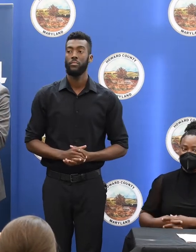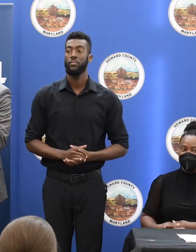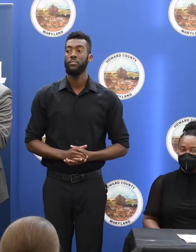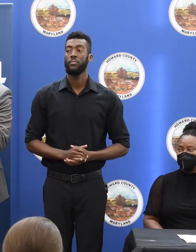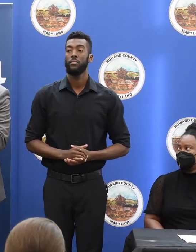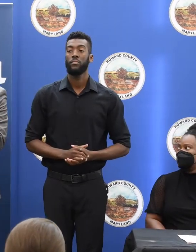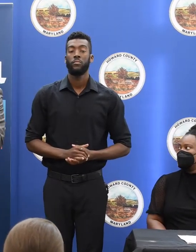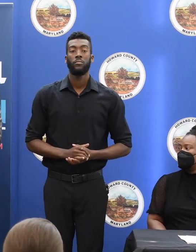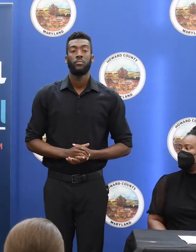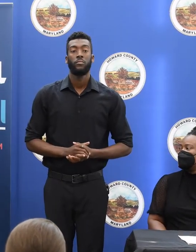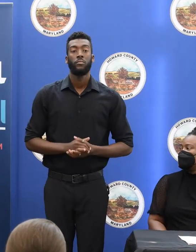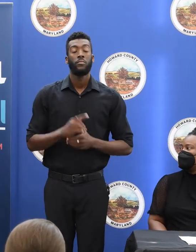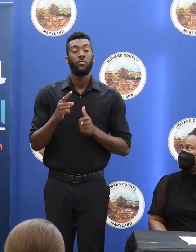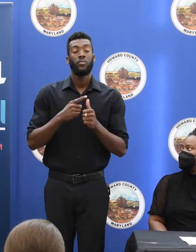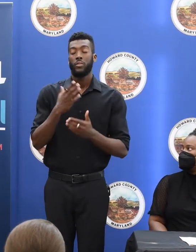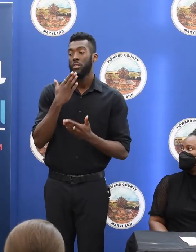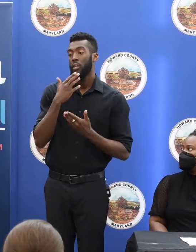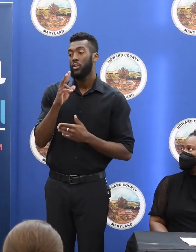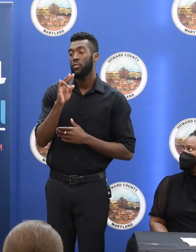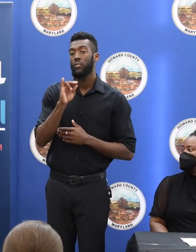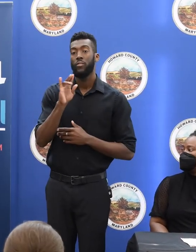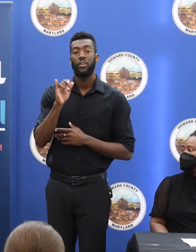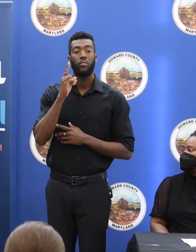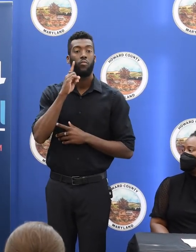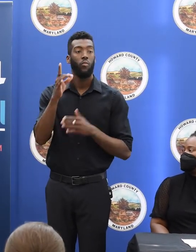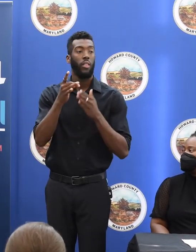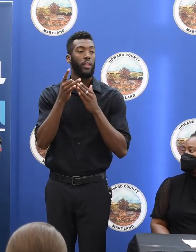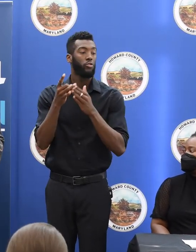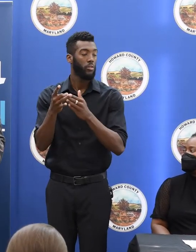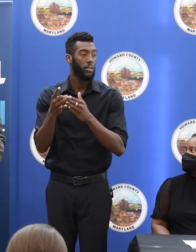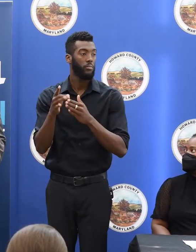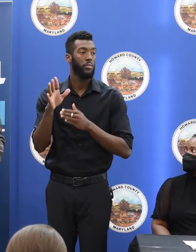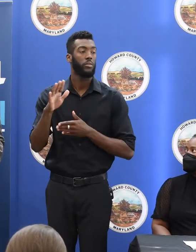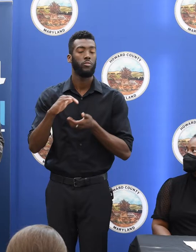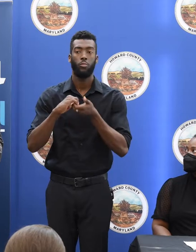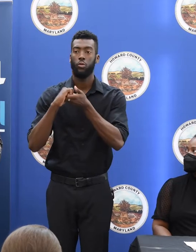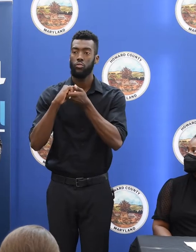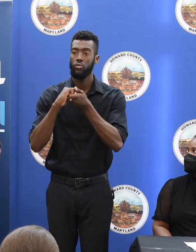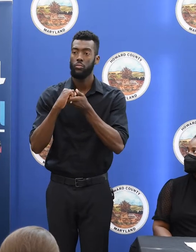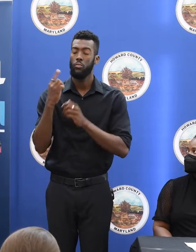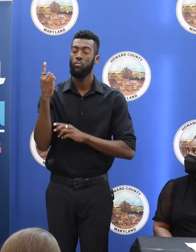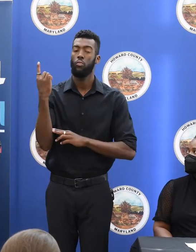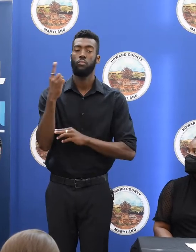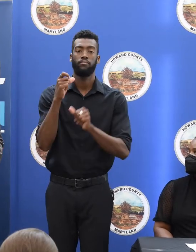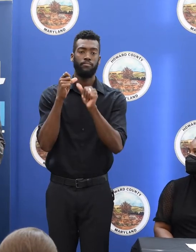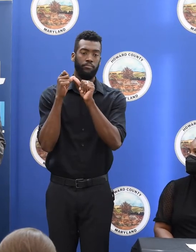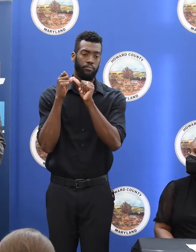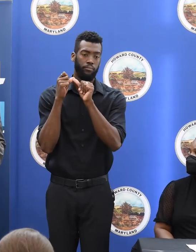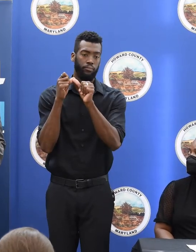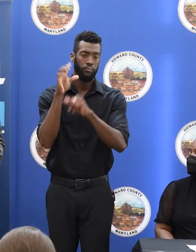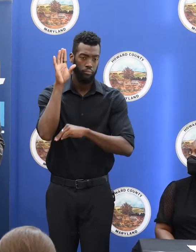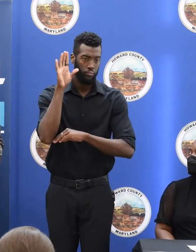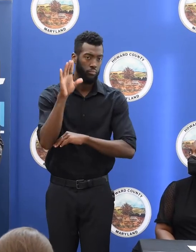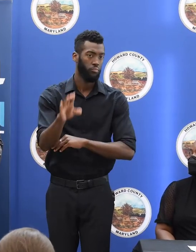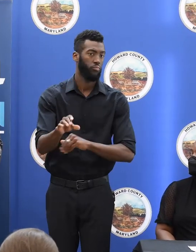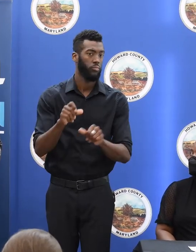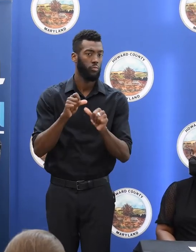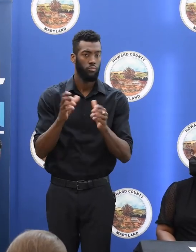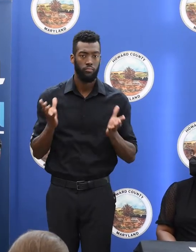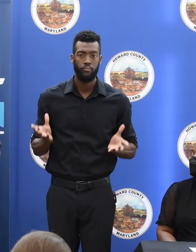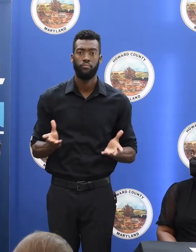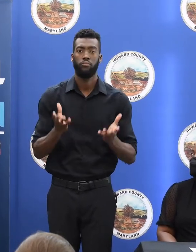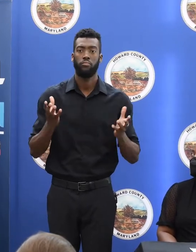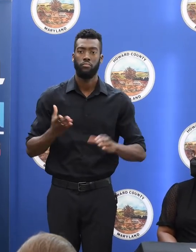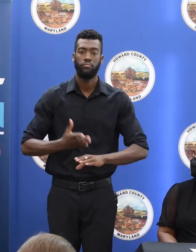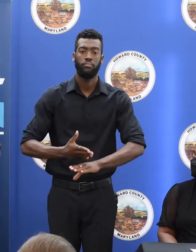I just want to thank Vinny again for his leadership and his partnership and always continuing to push us to do